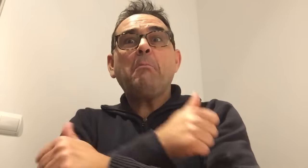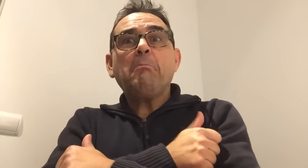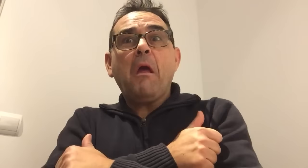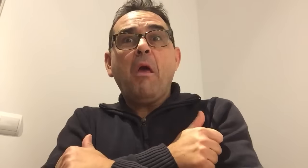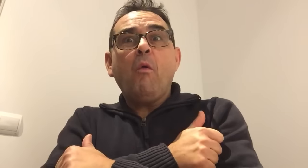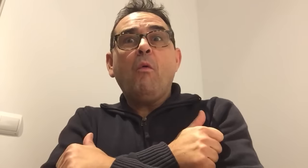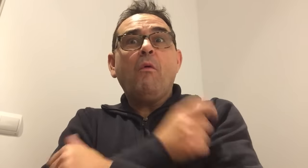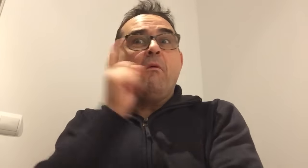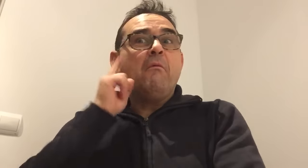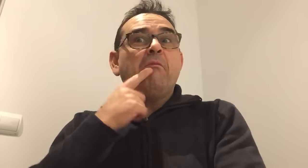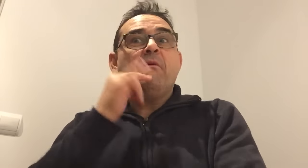I'm going of and on